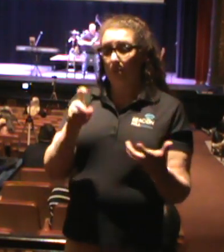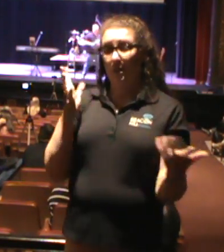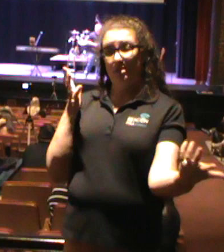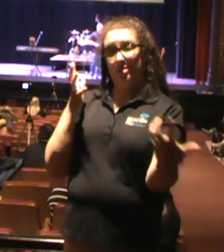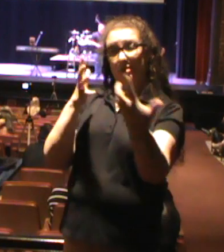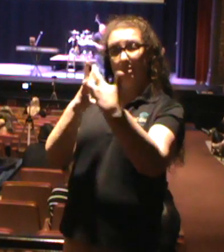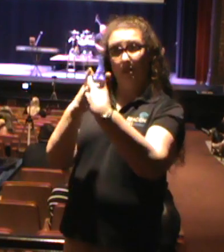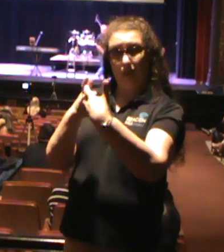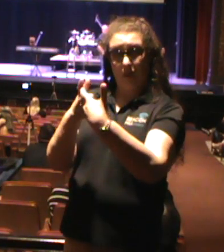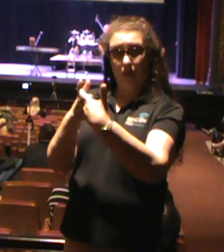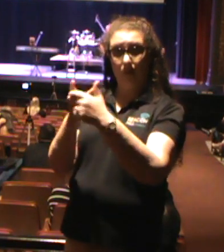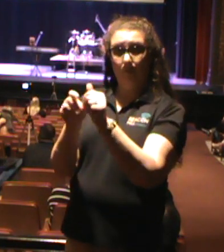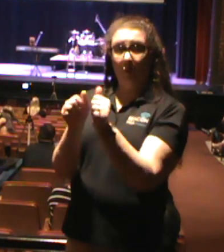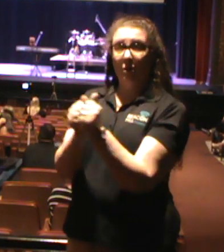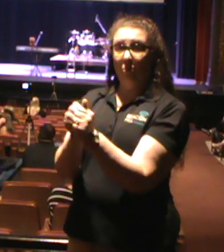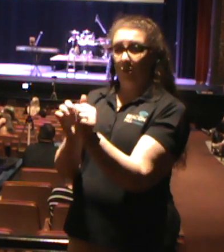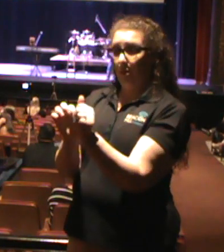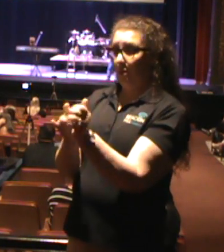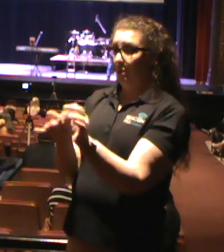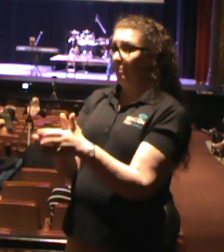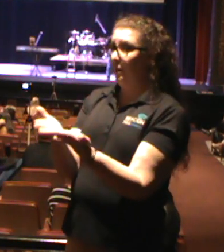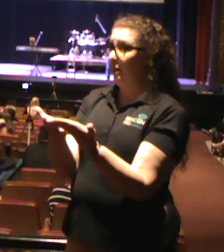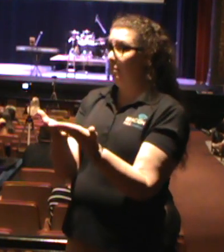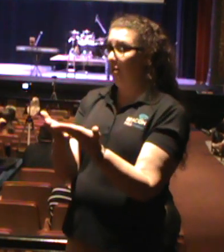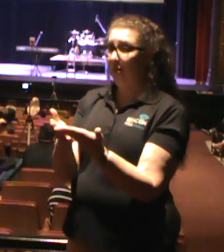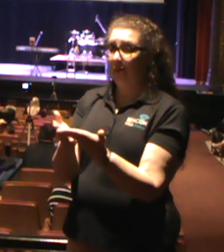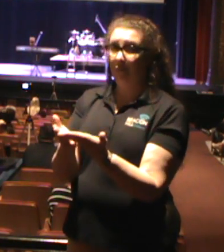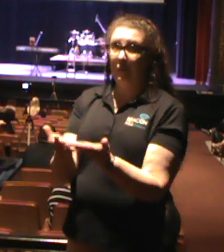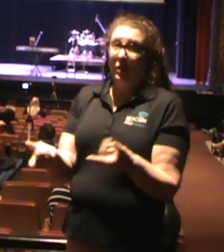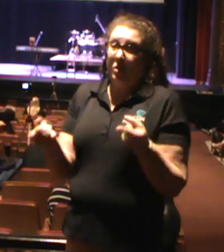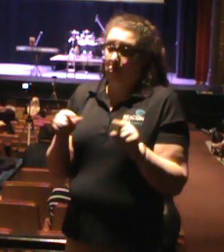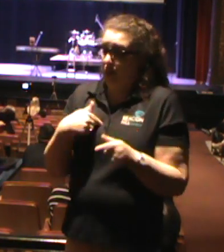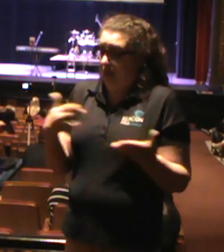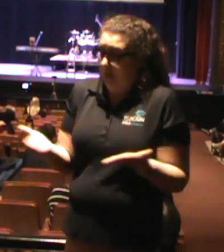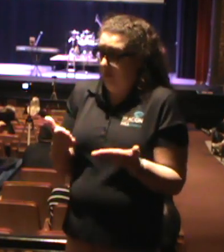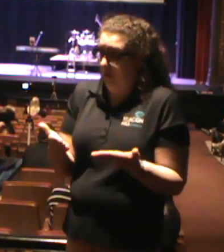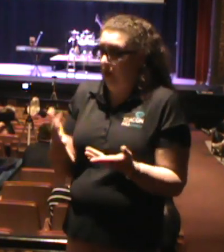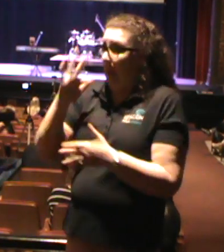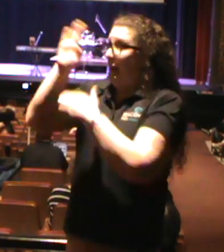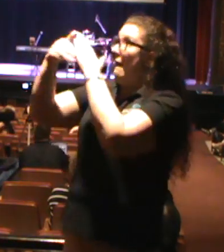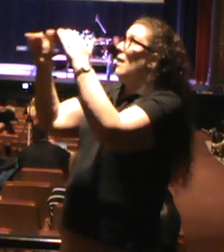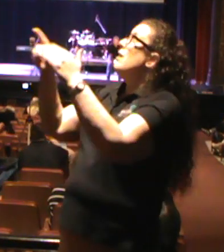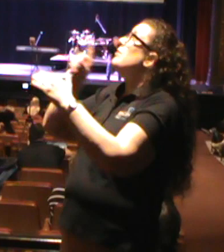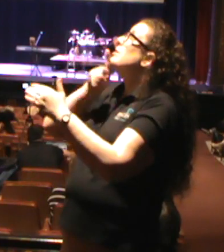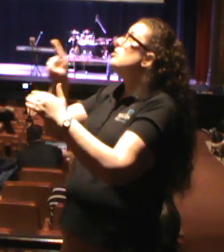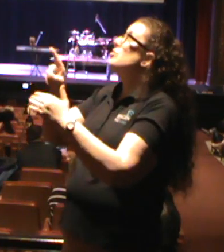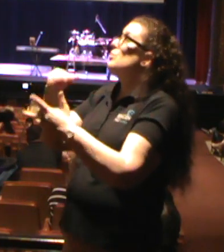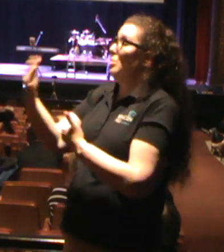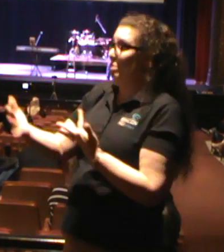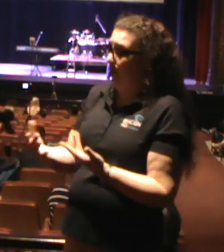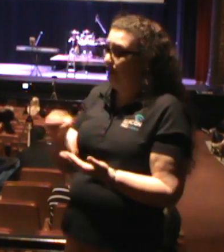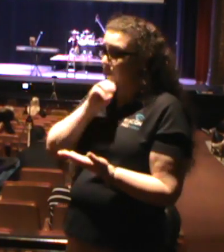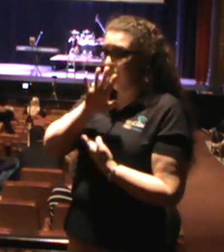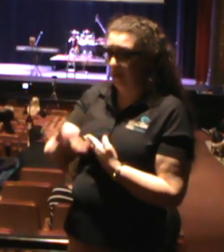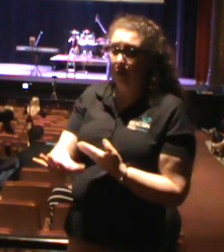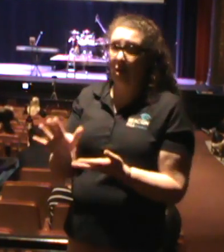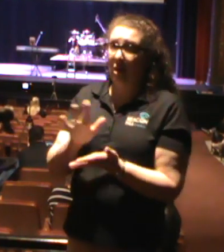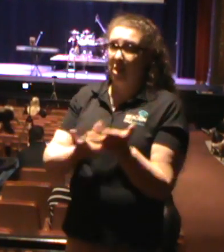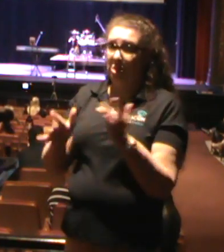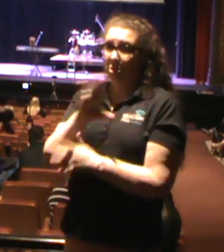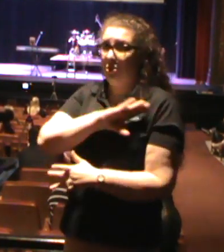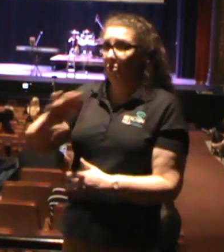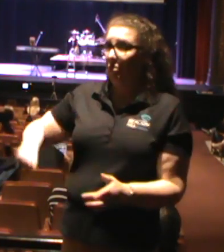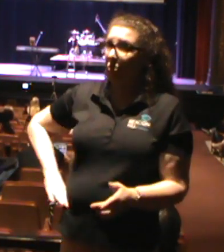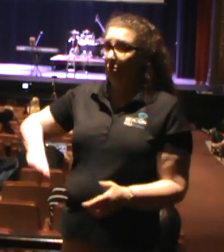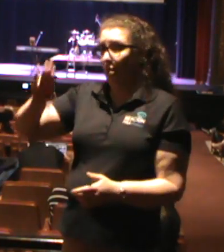As long as I'm here, we're going to preach that heaven is real, hell is hot, Jesus Christ died on the cross for our sins, and He